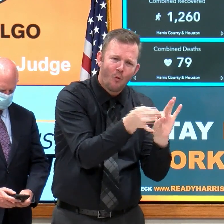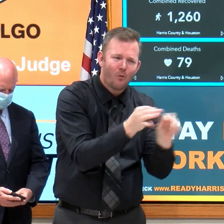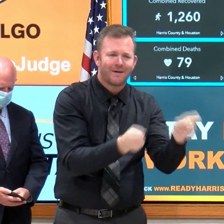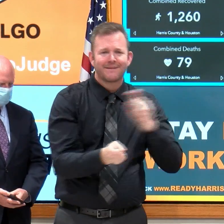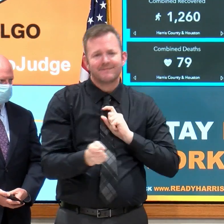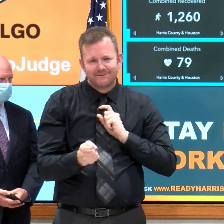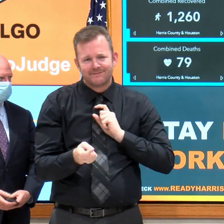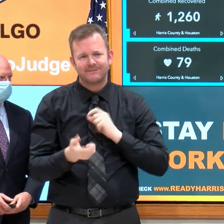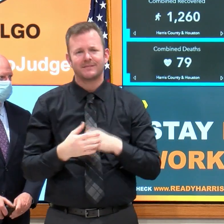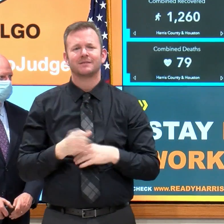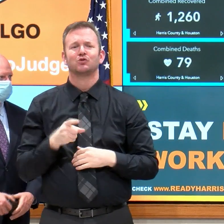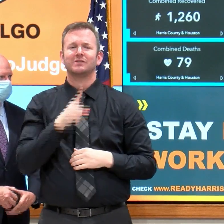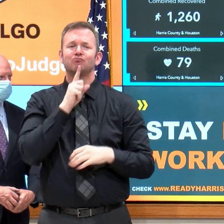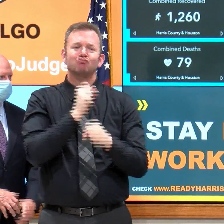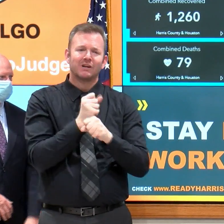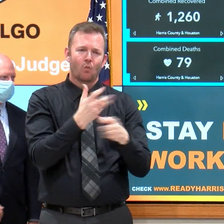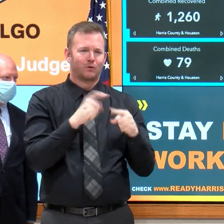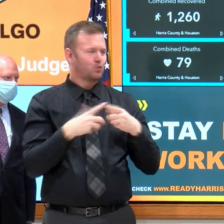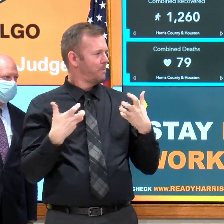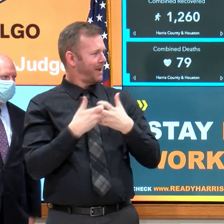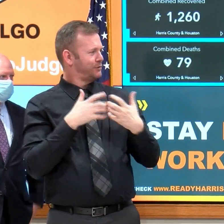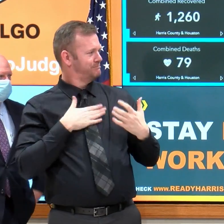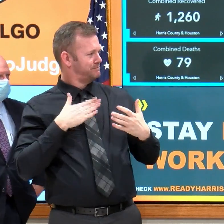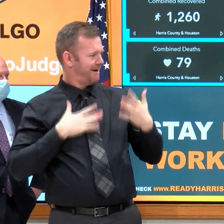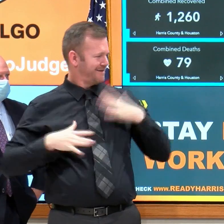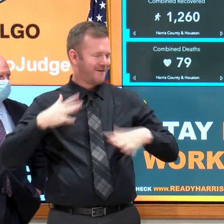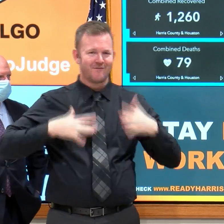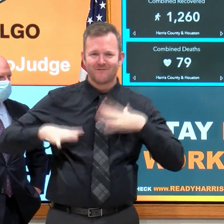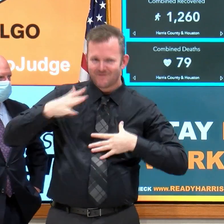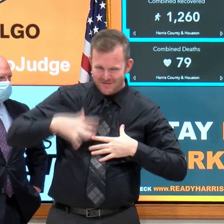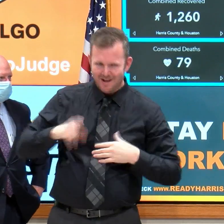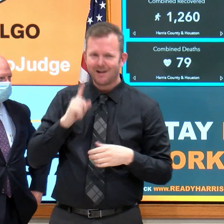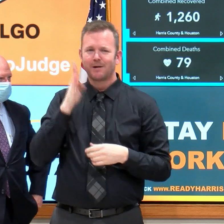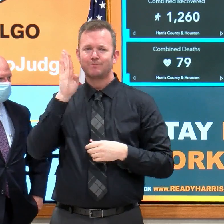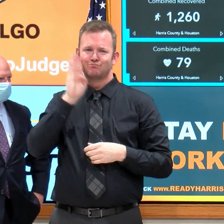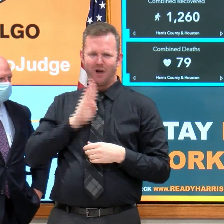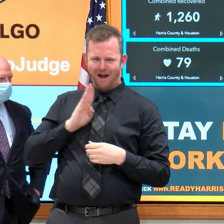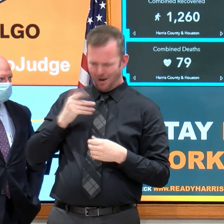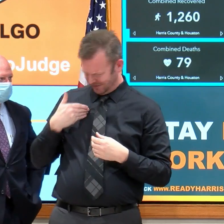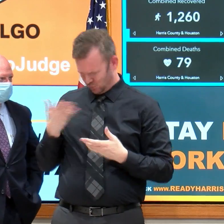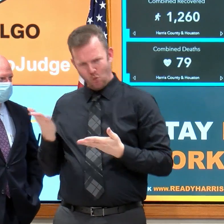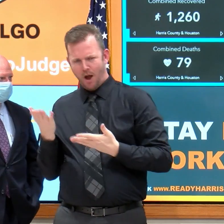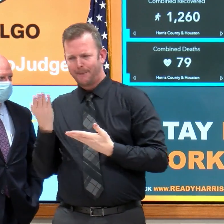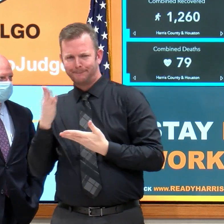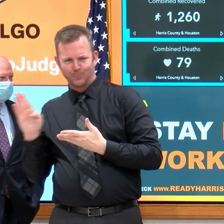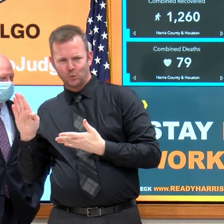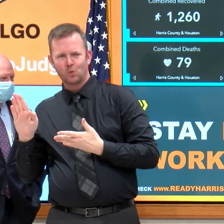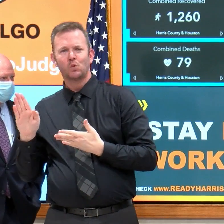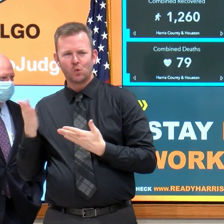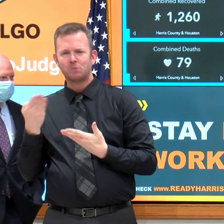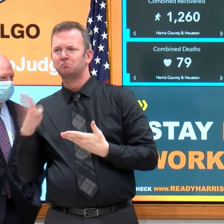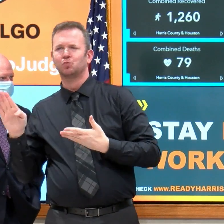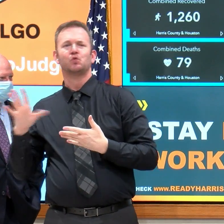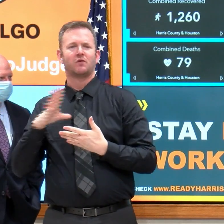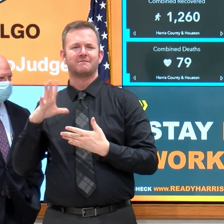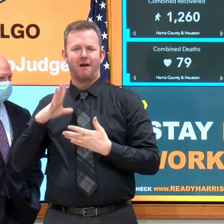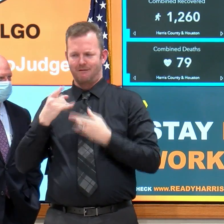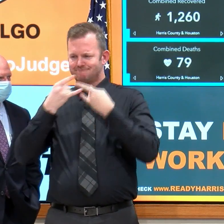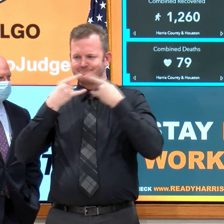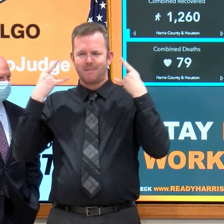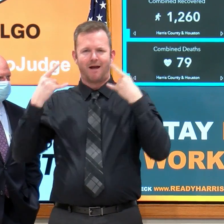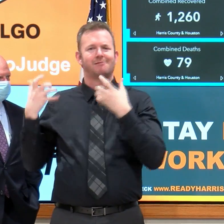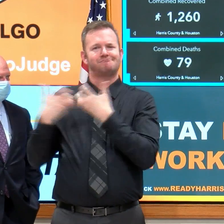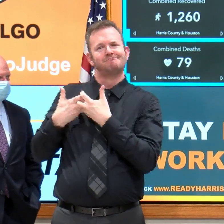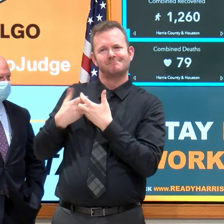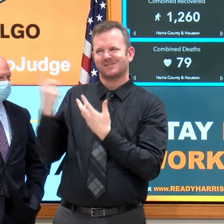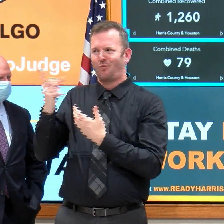am wearing today. I am a brown and a little bit of blue. And so this is a blue face covering. Yesterday, I